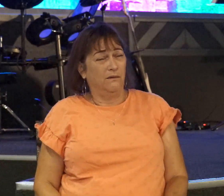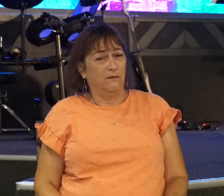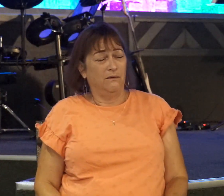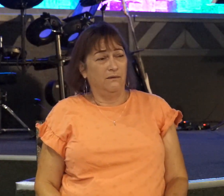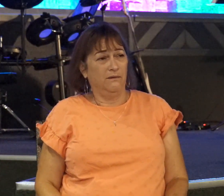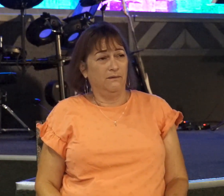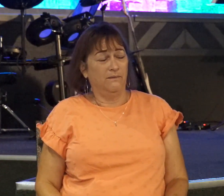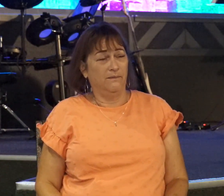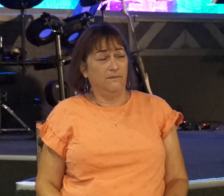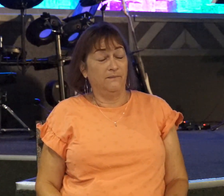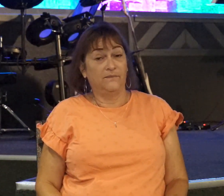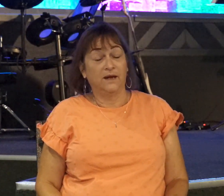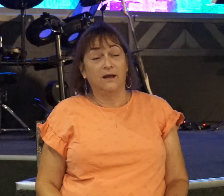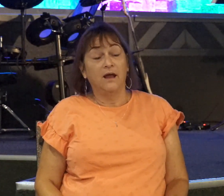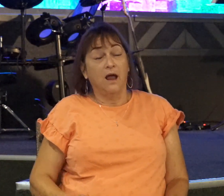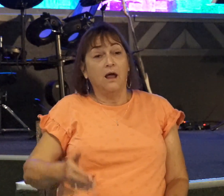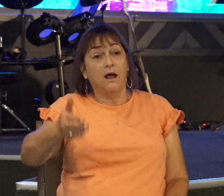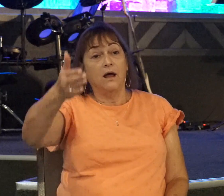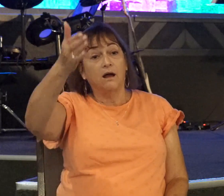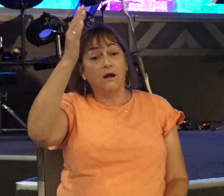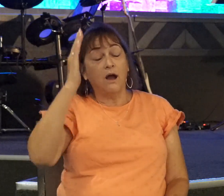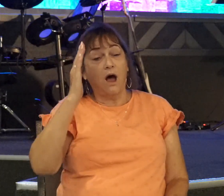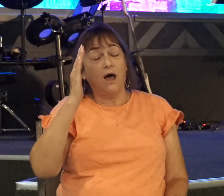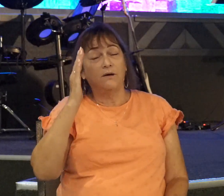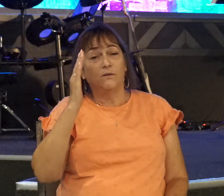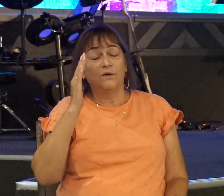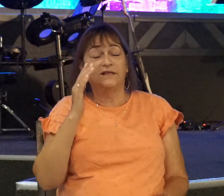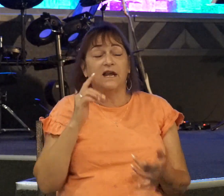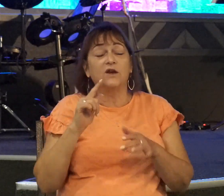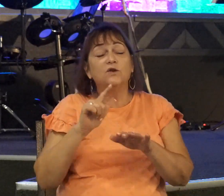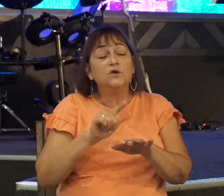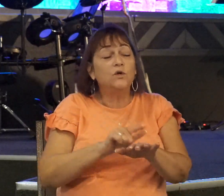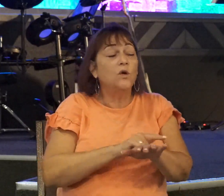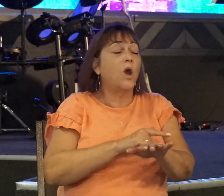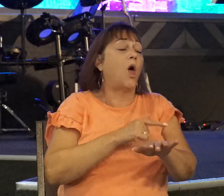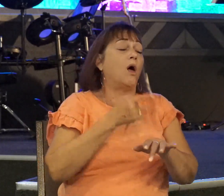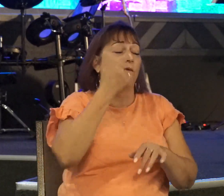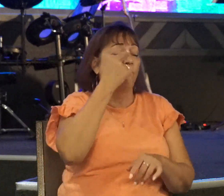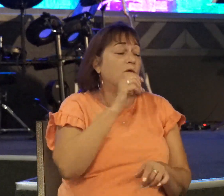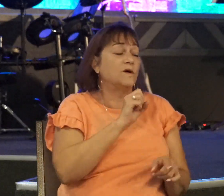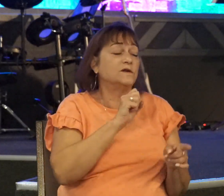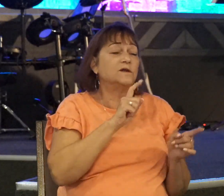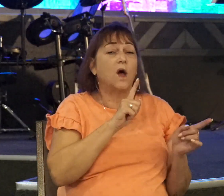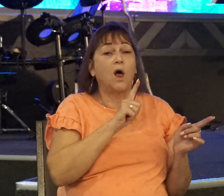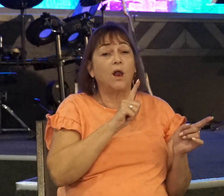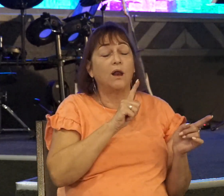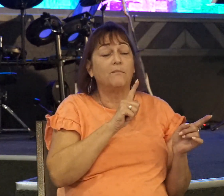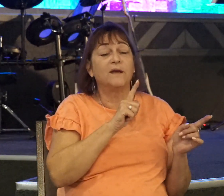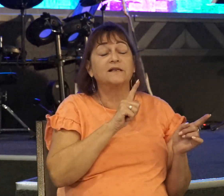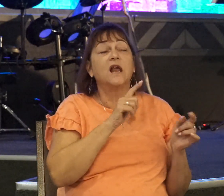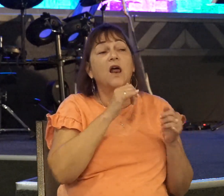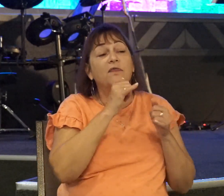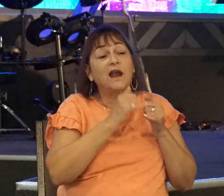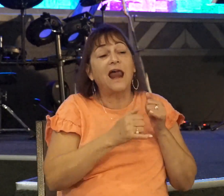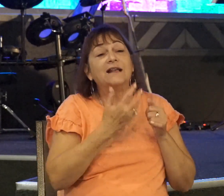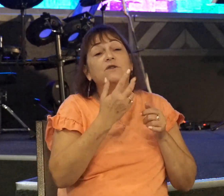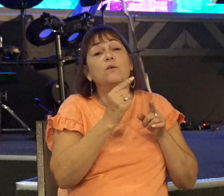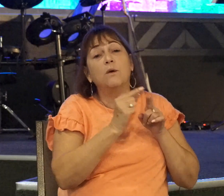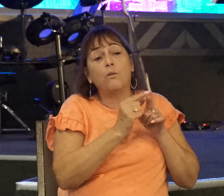And apparently, God was taking too long for Saul. Because look at the last three words in verse 19. He